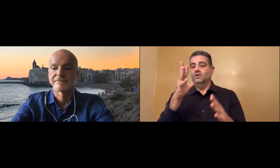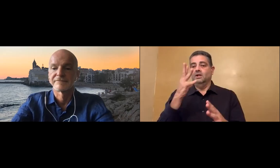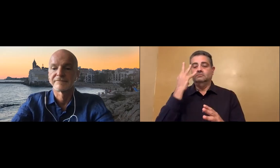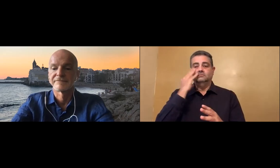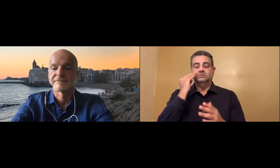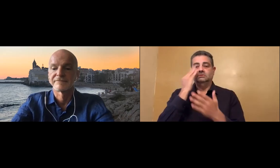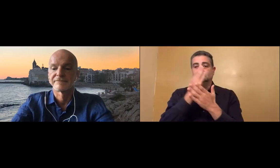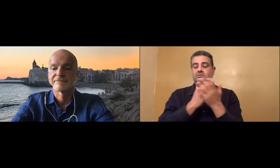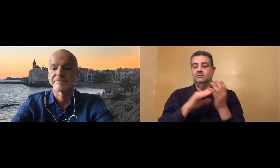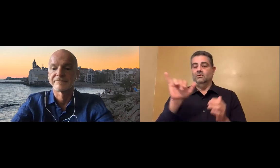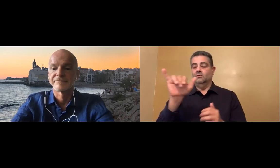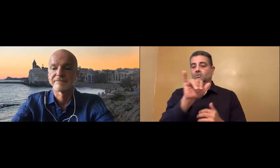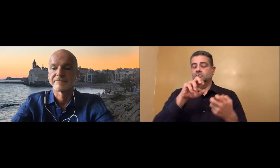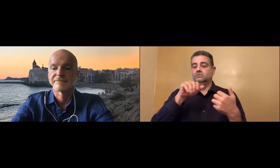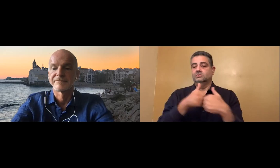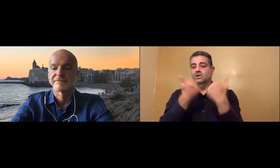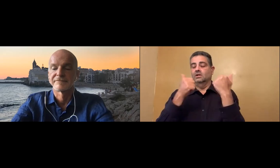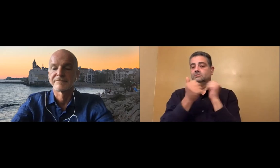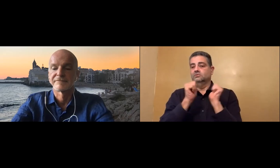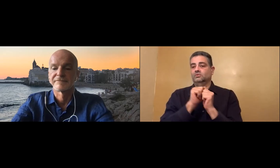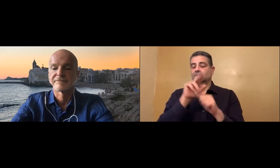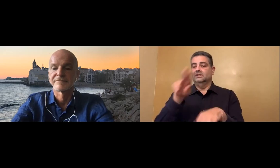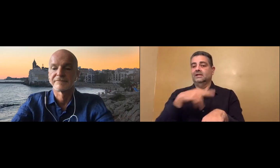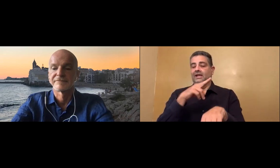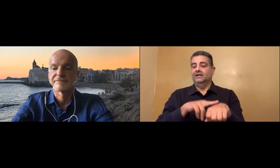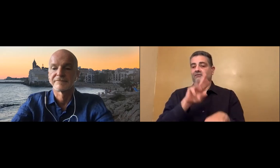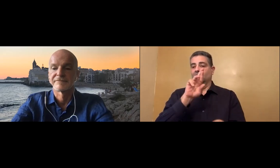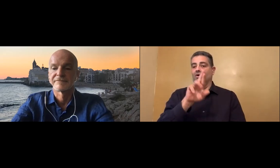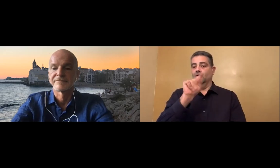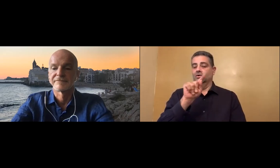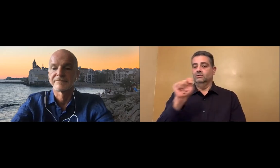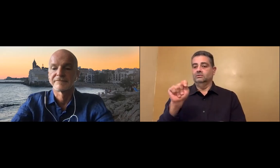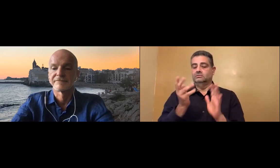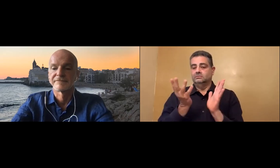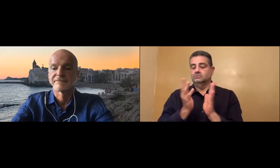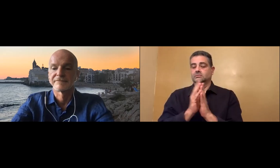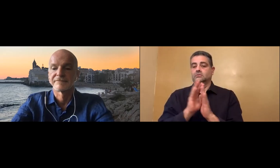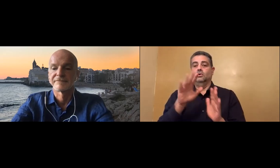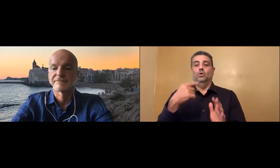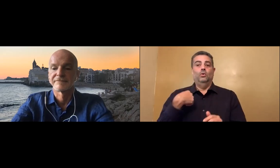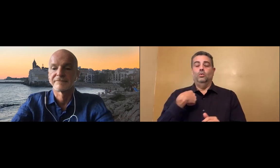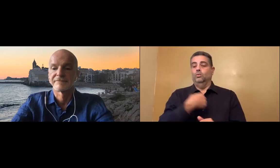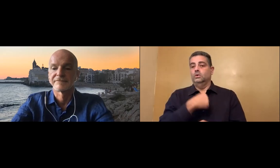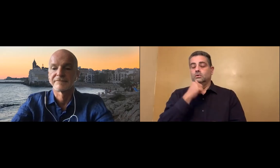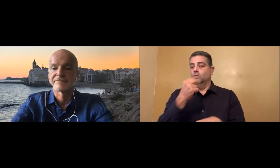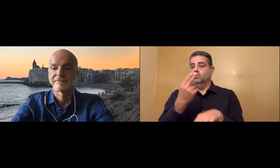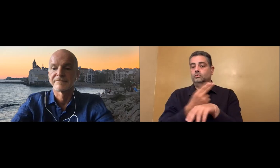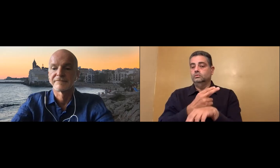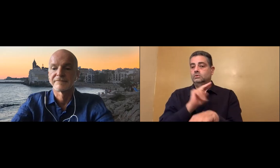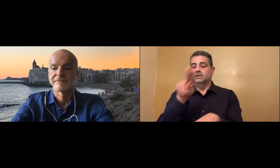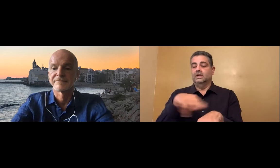But that also has problems. Some of you may have experienced challenges using the native RTT.